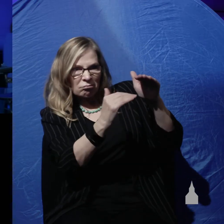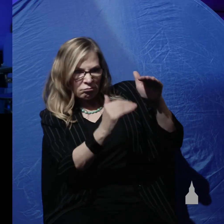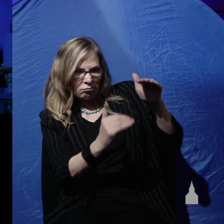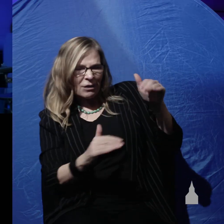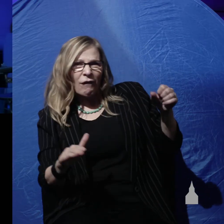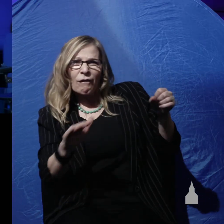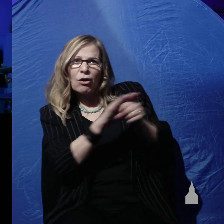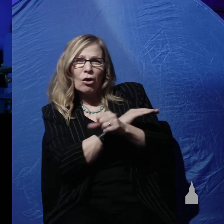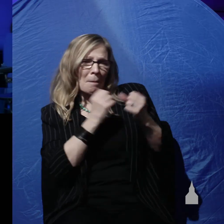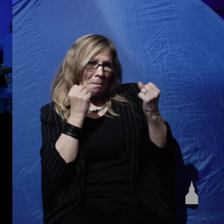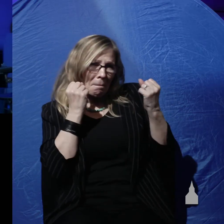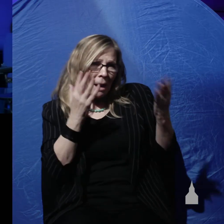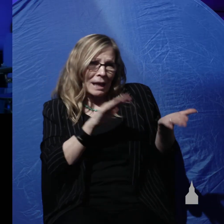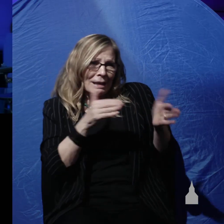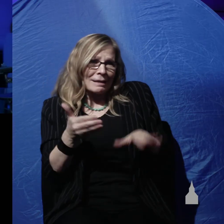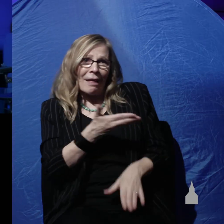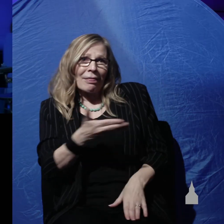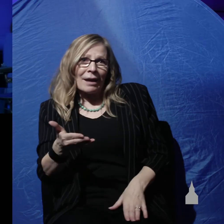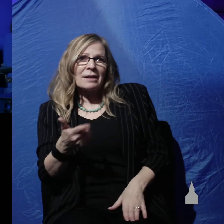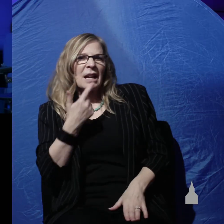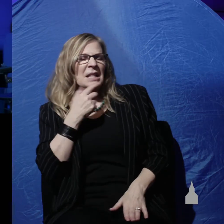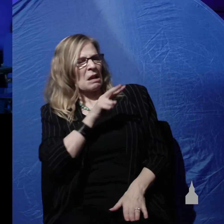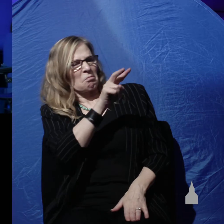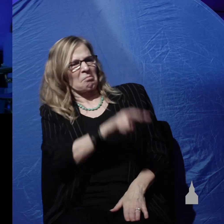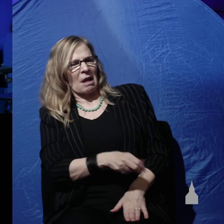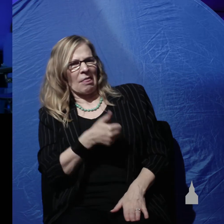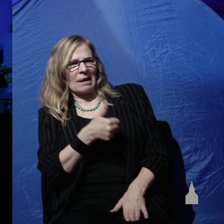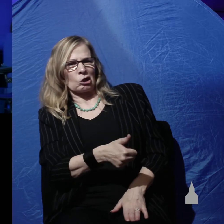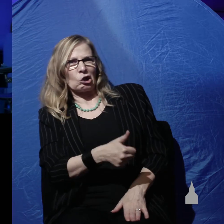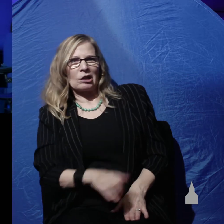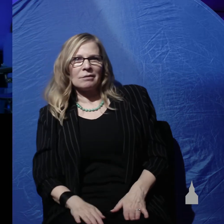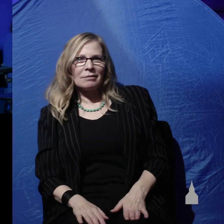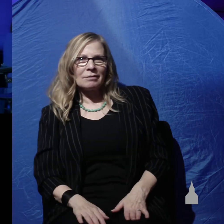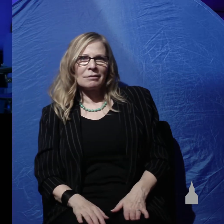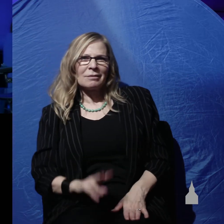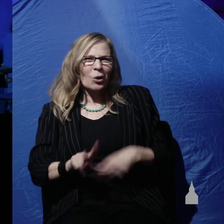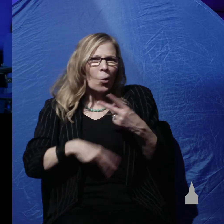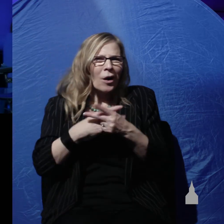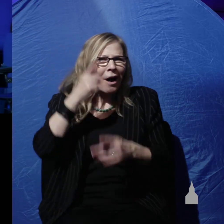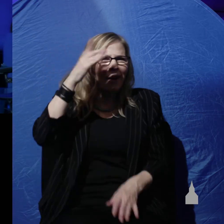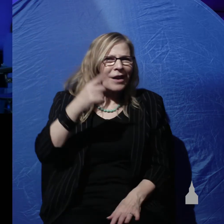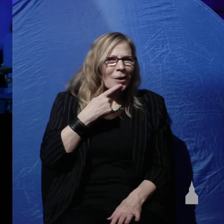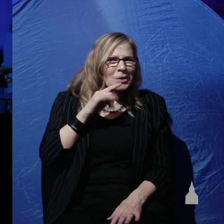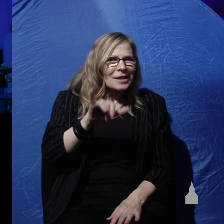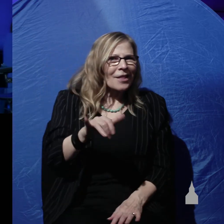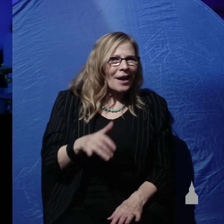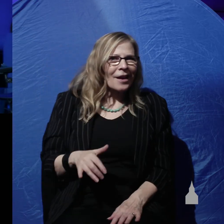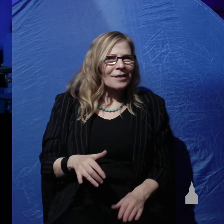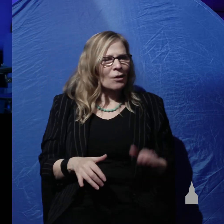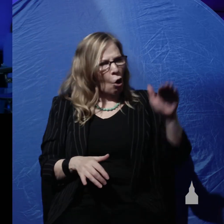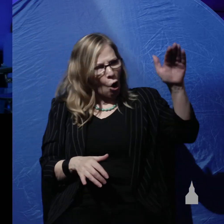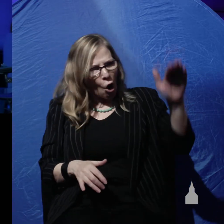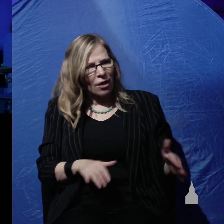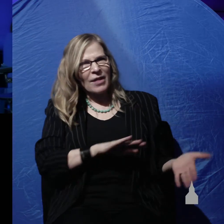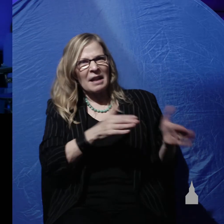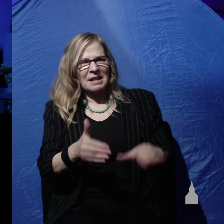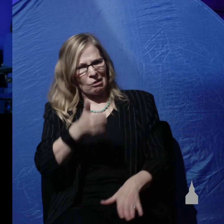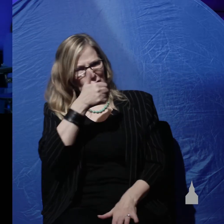he says well that that's all very good but what kind of a God would say that if we put it after Adam the most